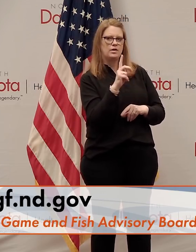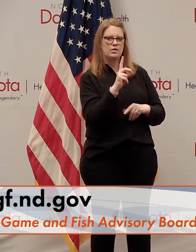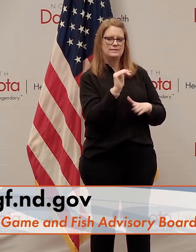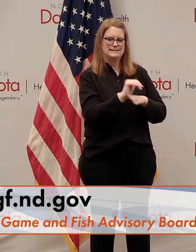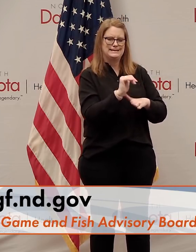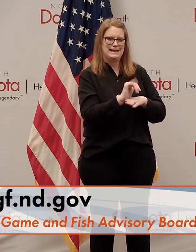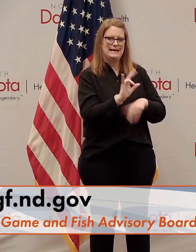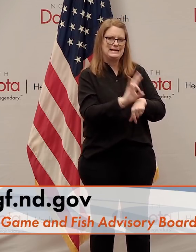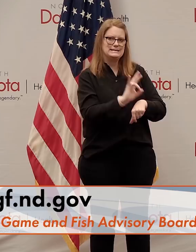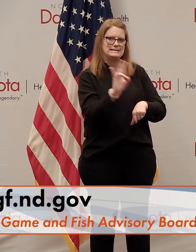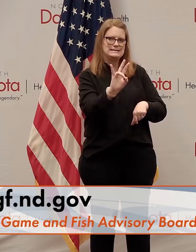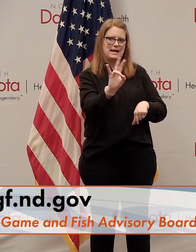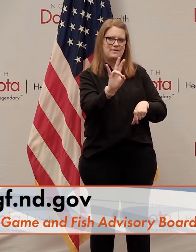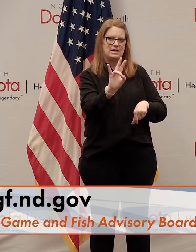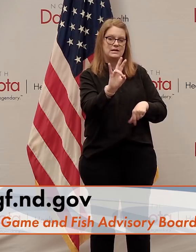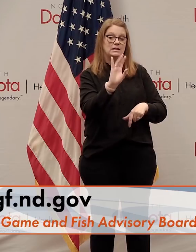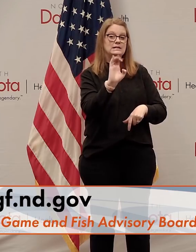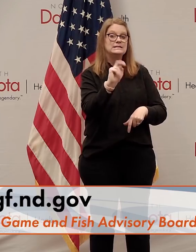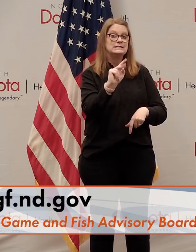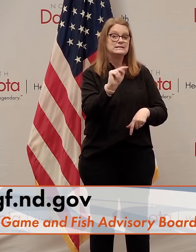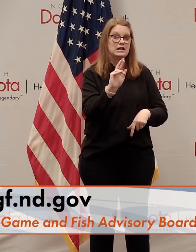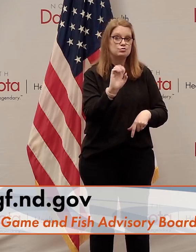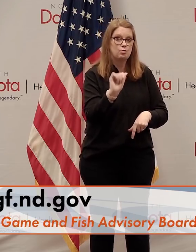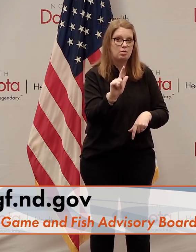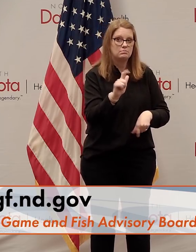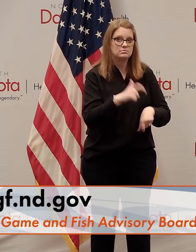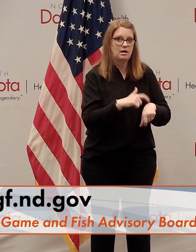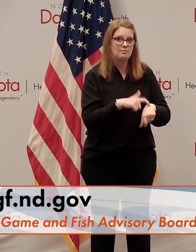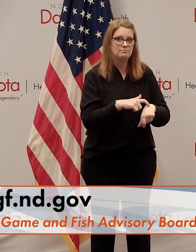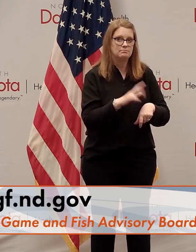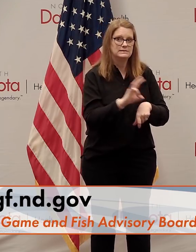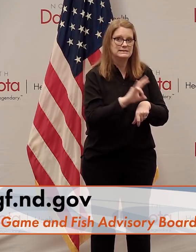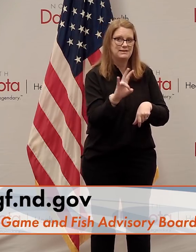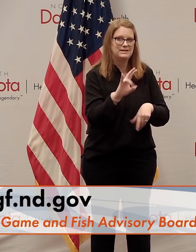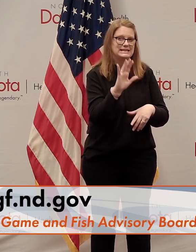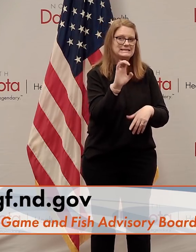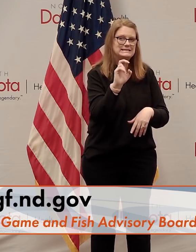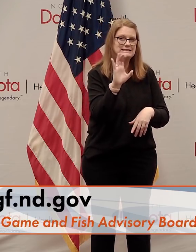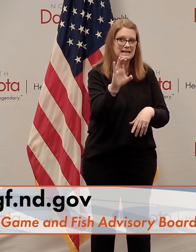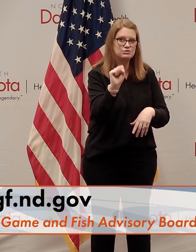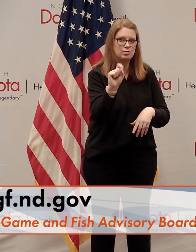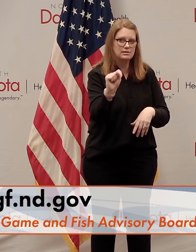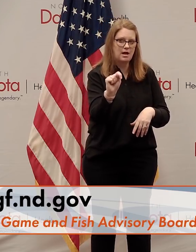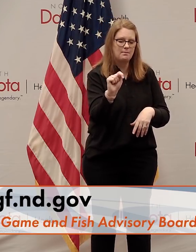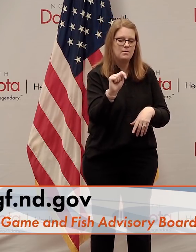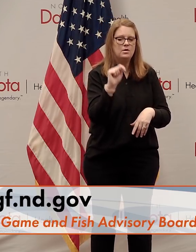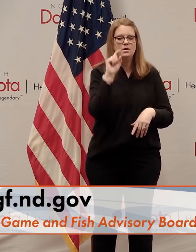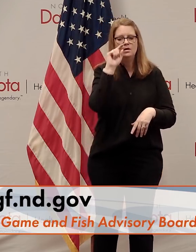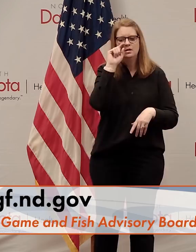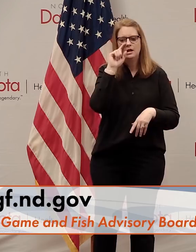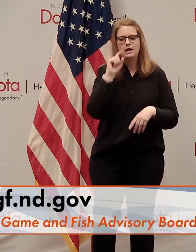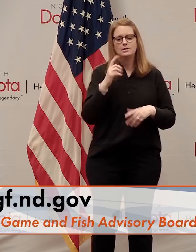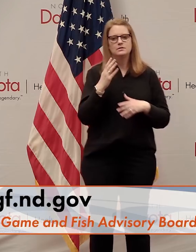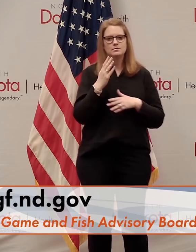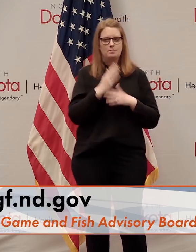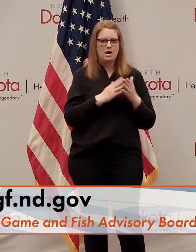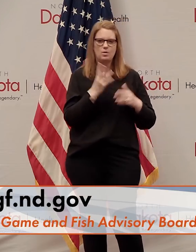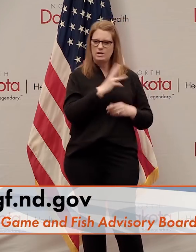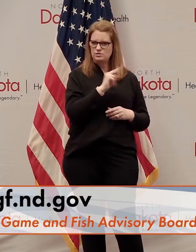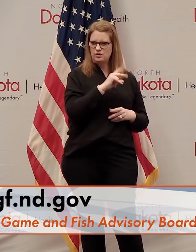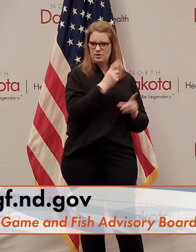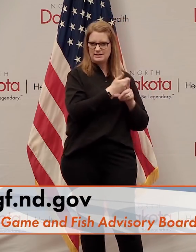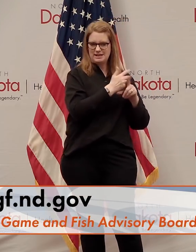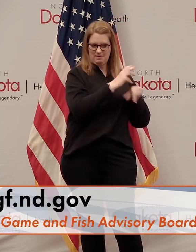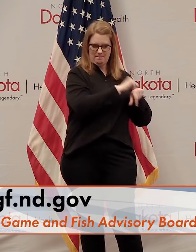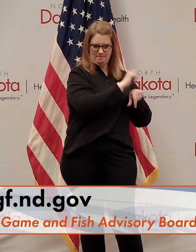beginning at 7 p.m. Central Time. And again, recognizing that part of that is in Mountain Time, but